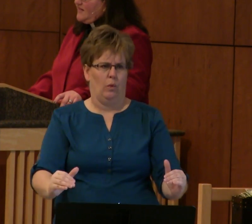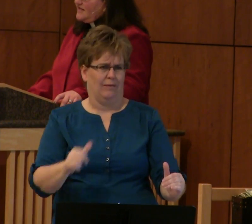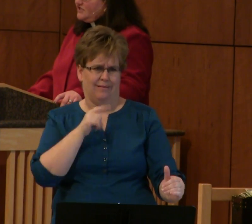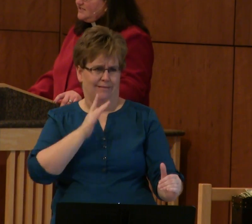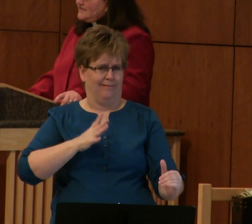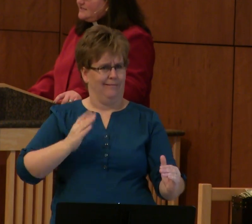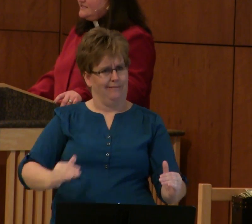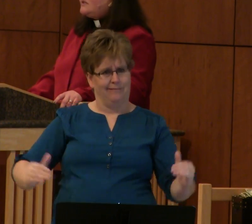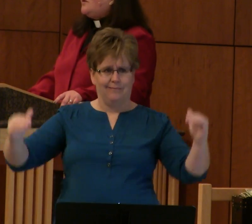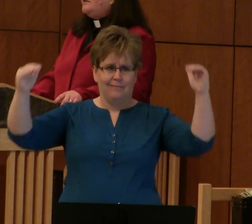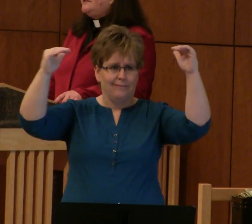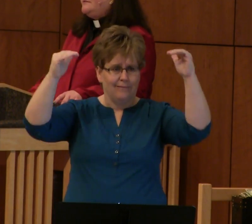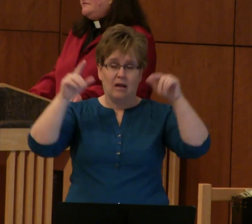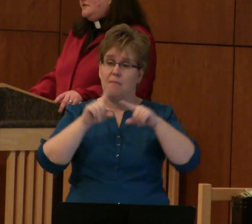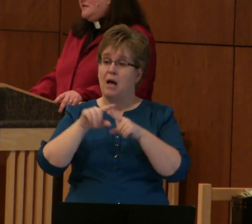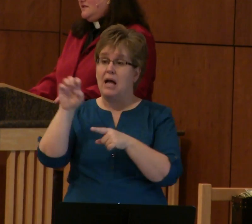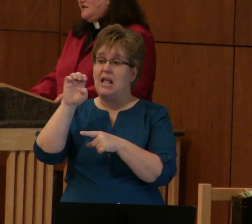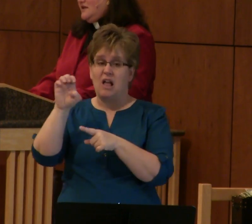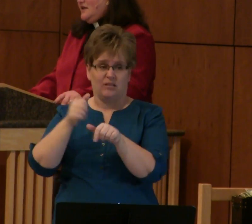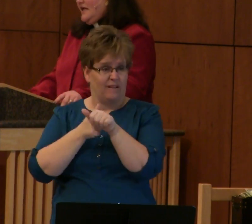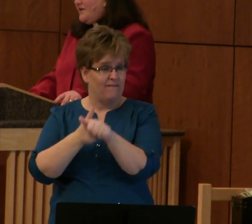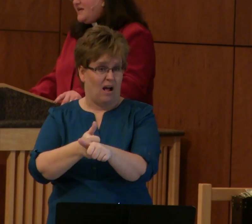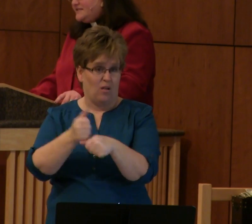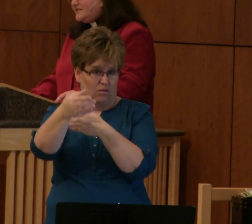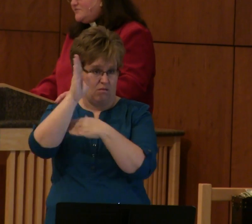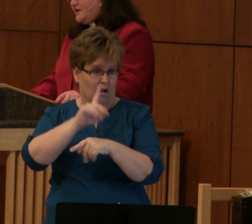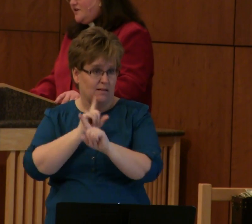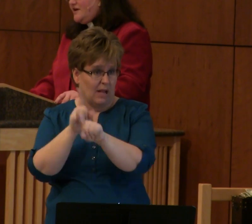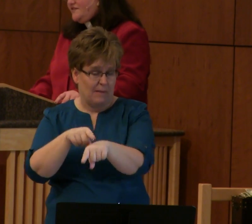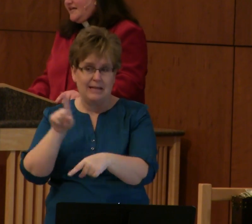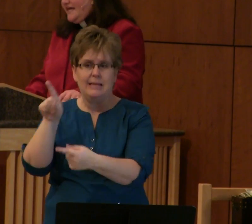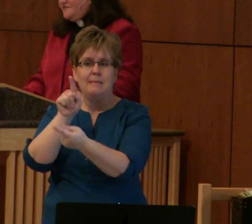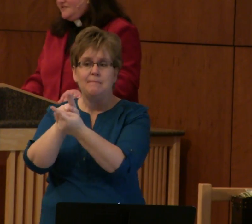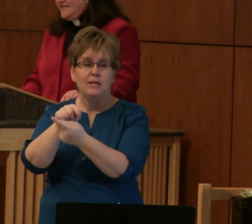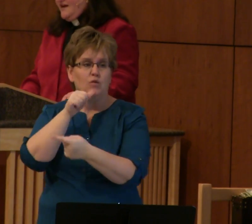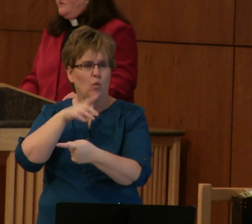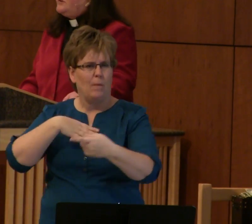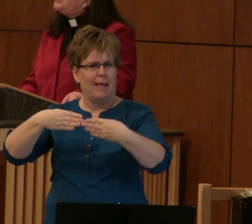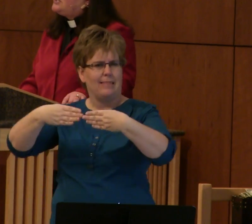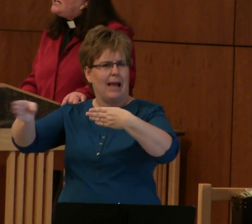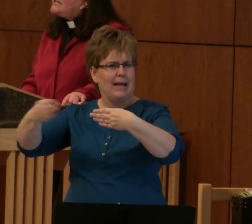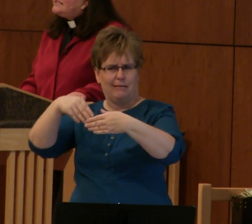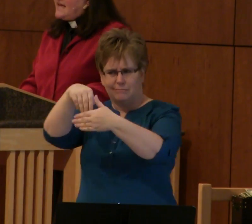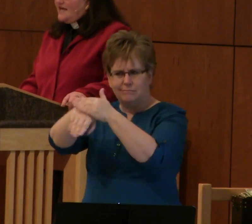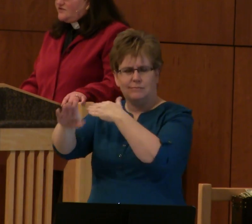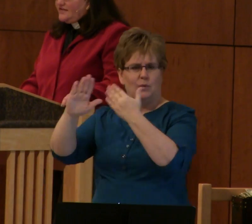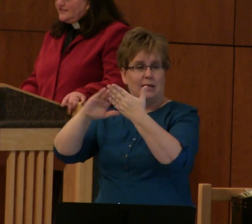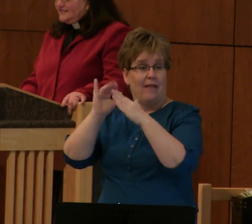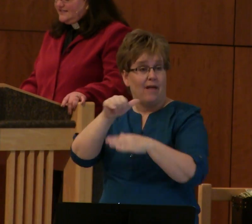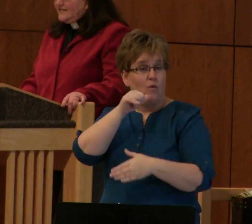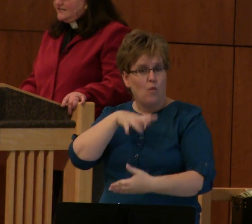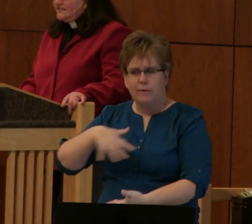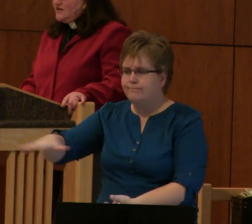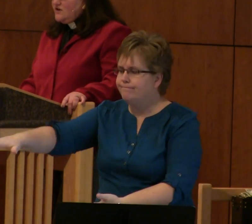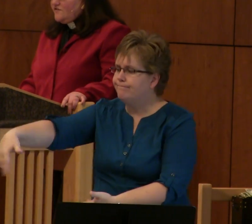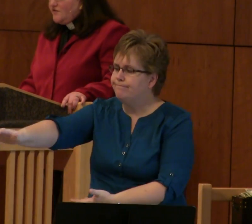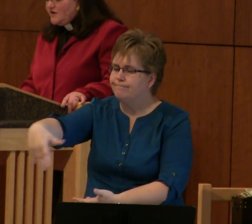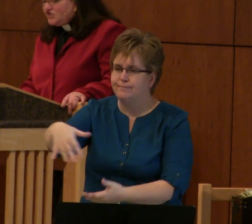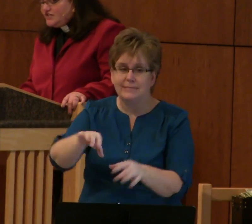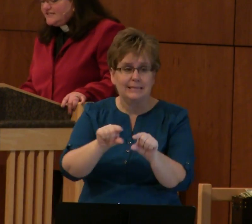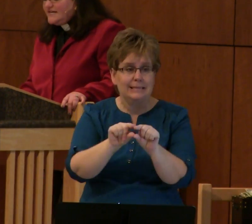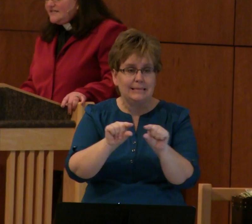But Elijah does as he's told. He meets the widow at the gate of the town where she is gathering sticks.